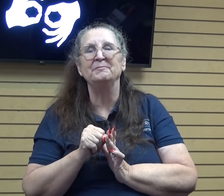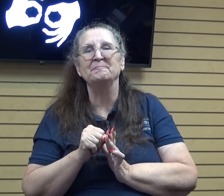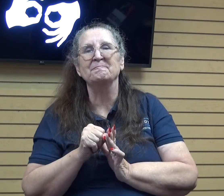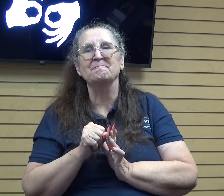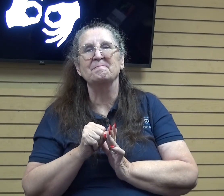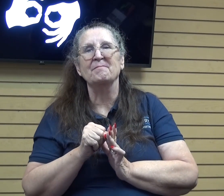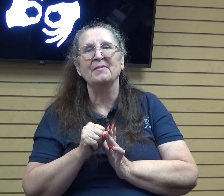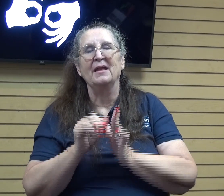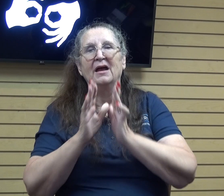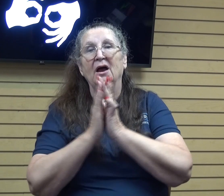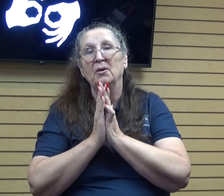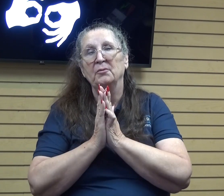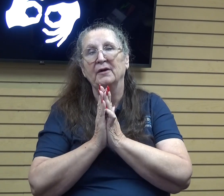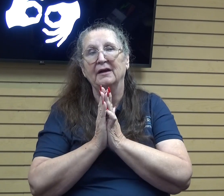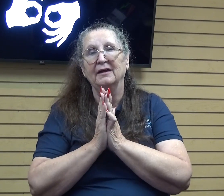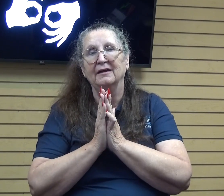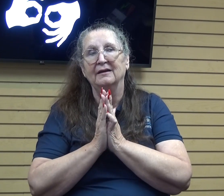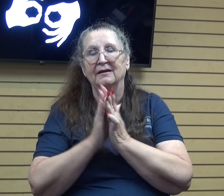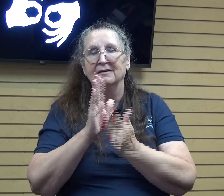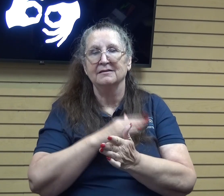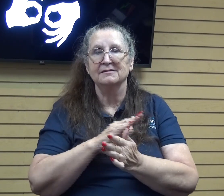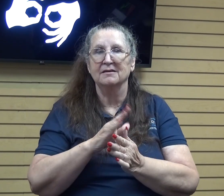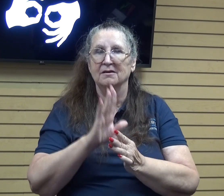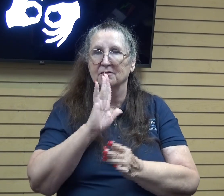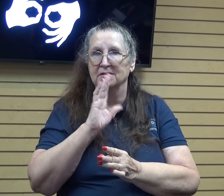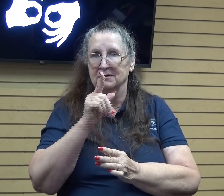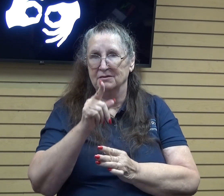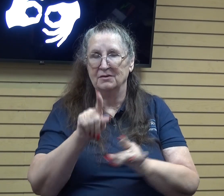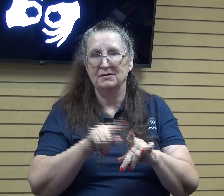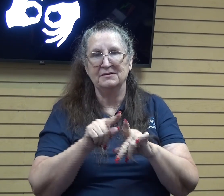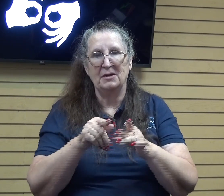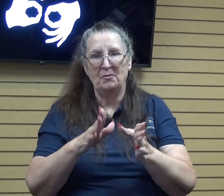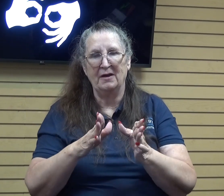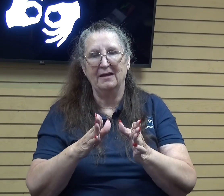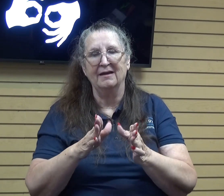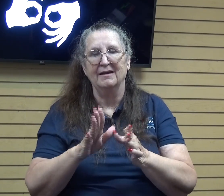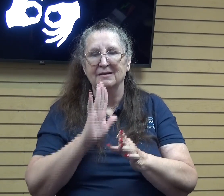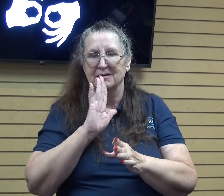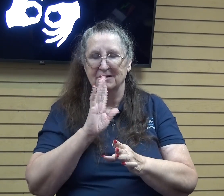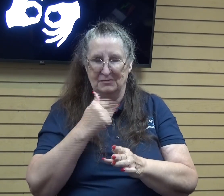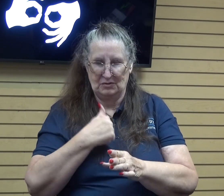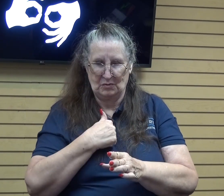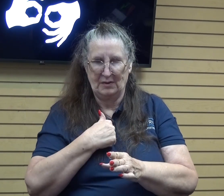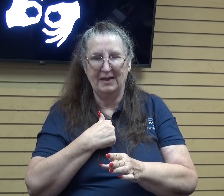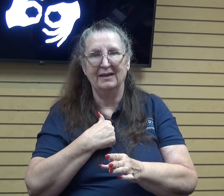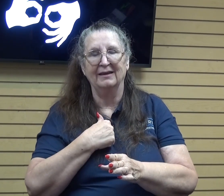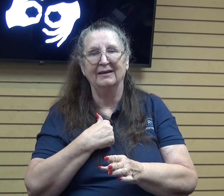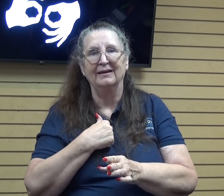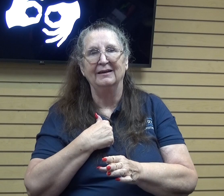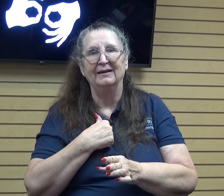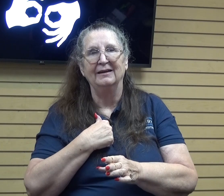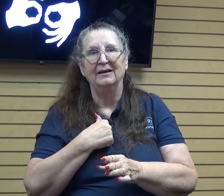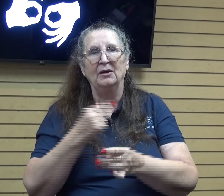just pray that it will talk to you the same way that it has been talking to me and just really bringing peace to my heart